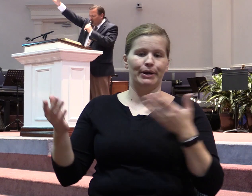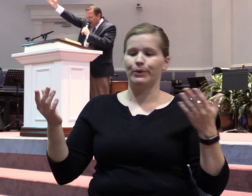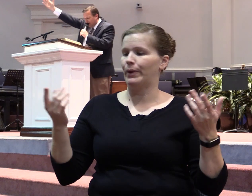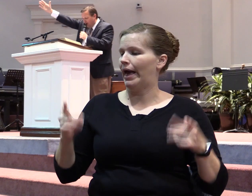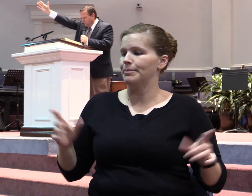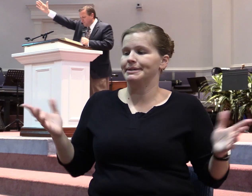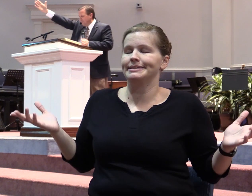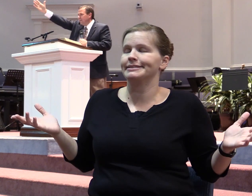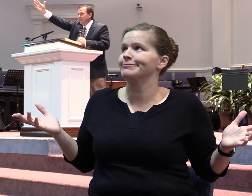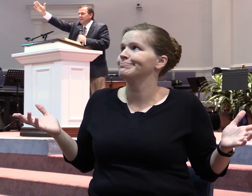what goes.